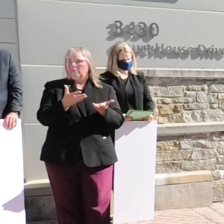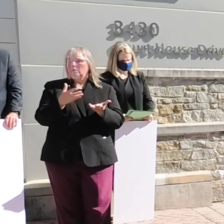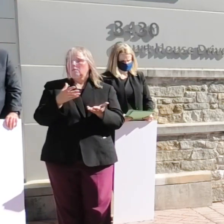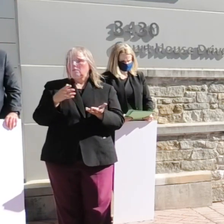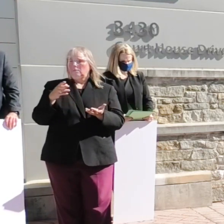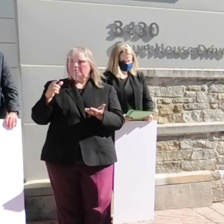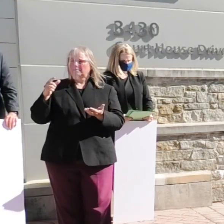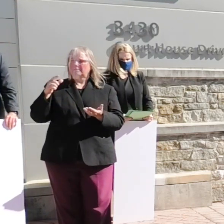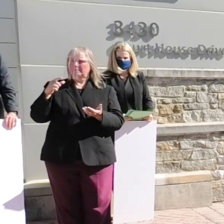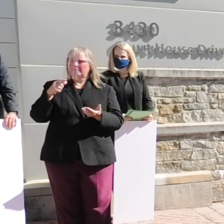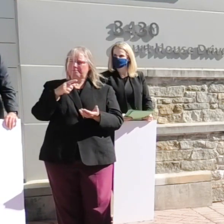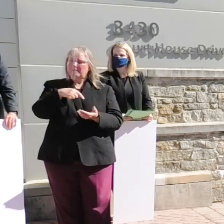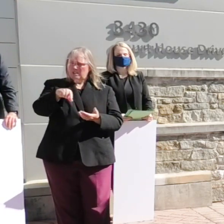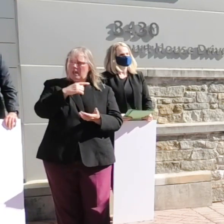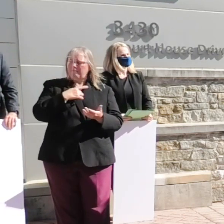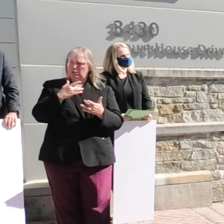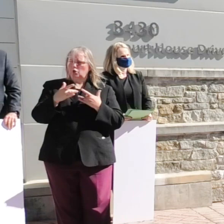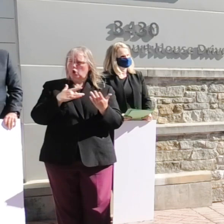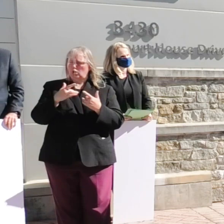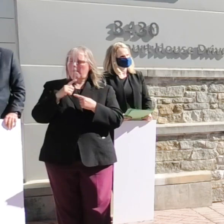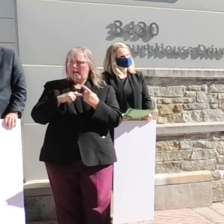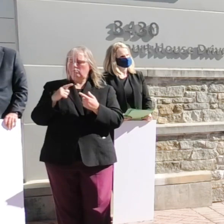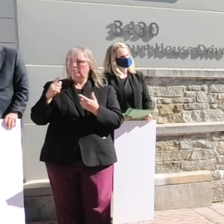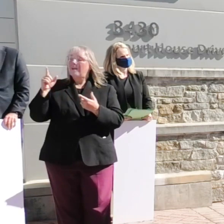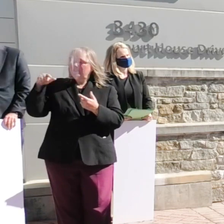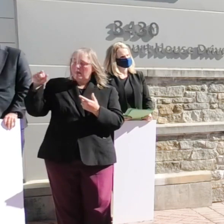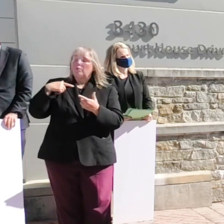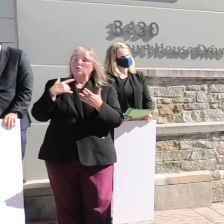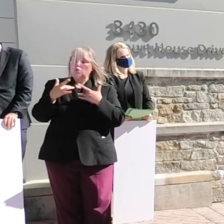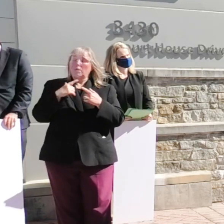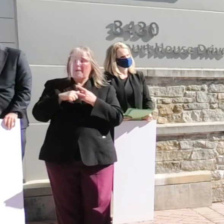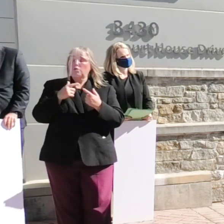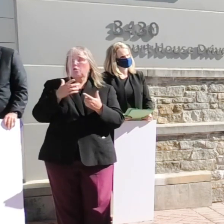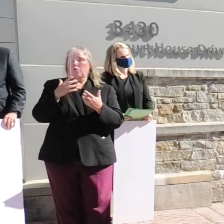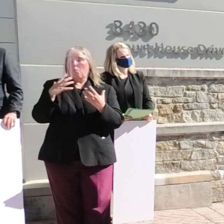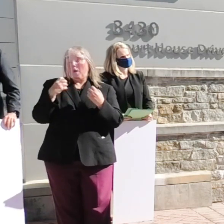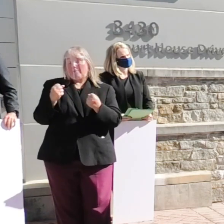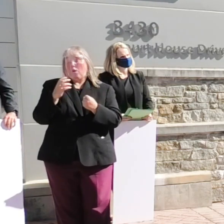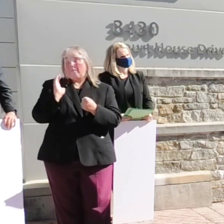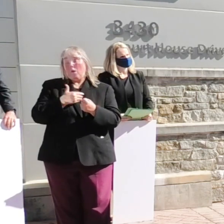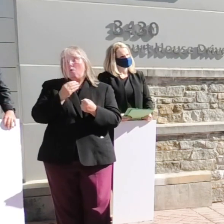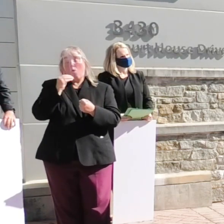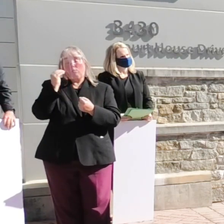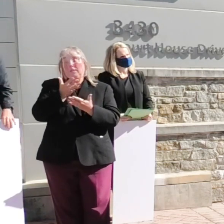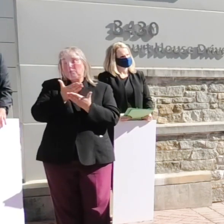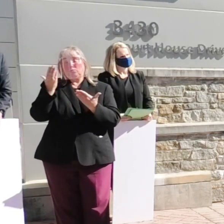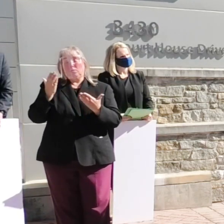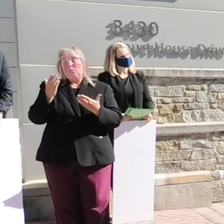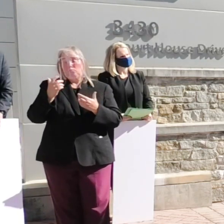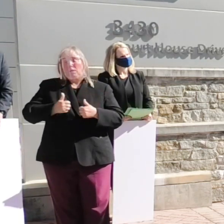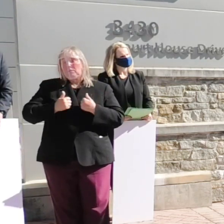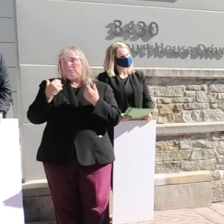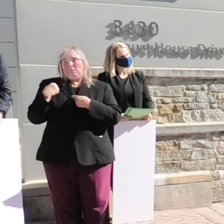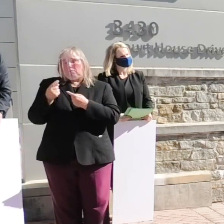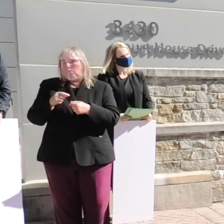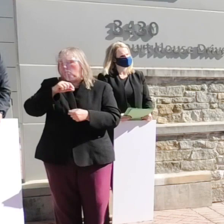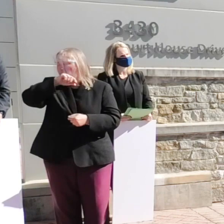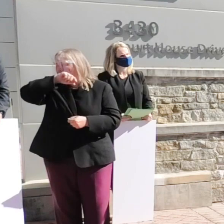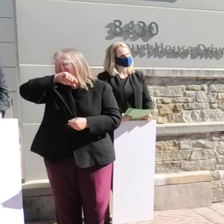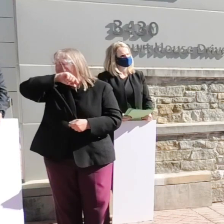concerned about the welfare of our homeless residents since the pandemic began